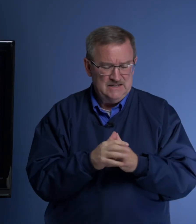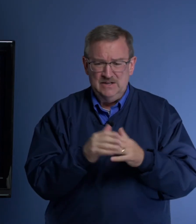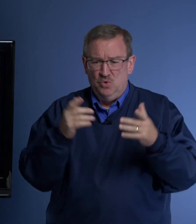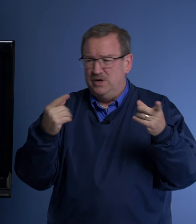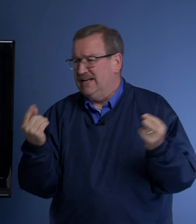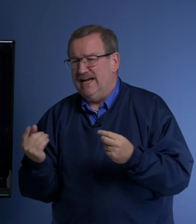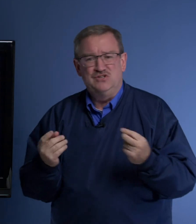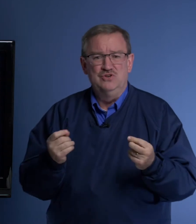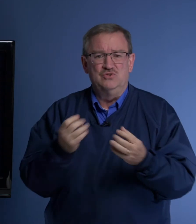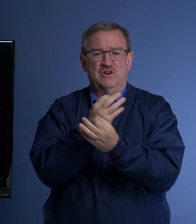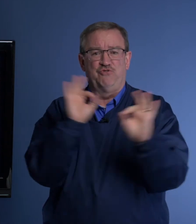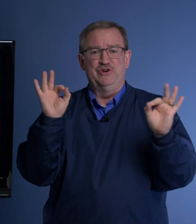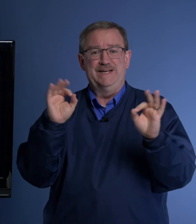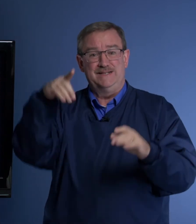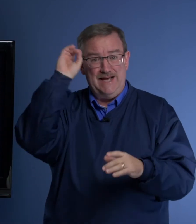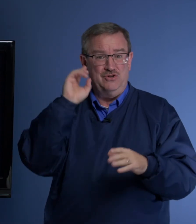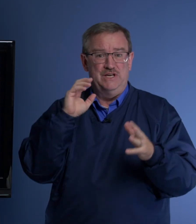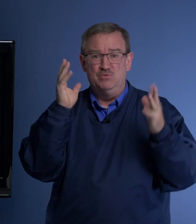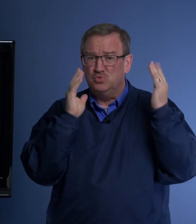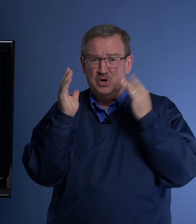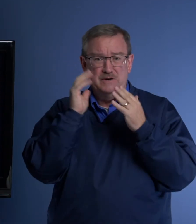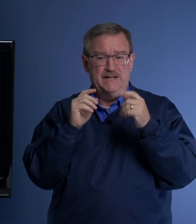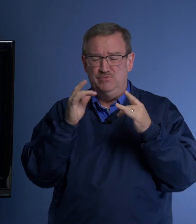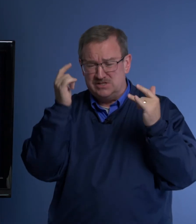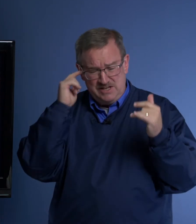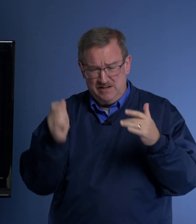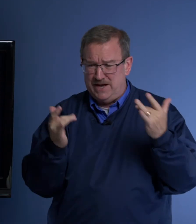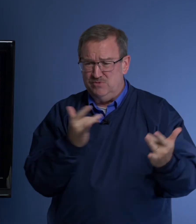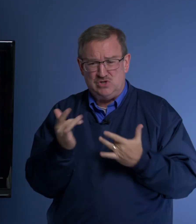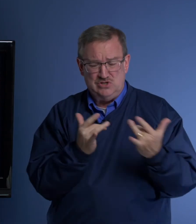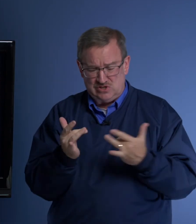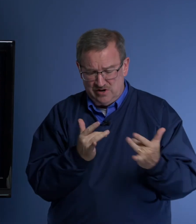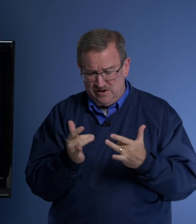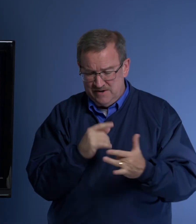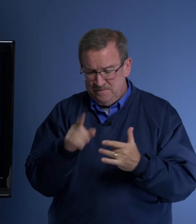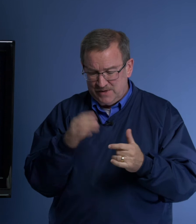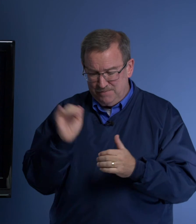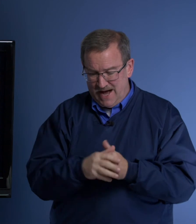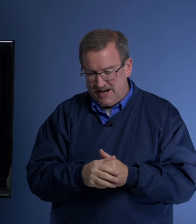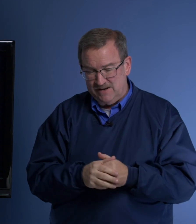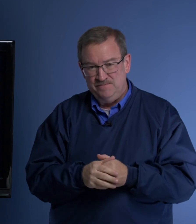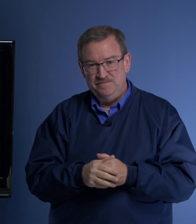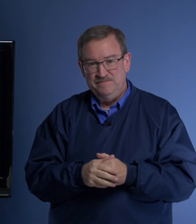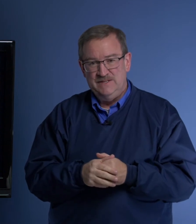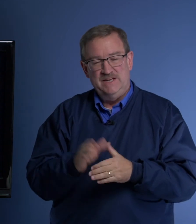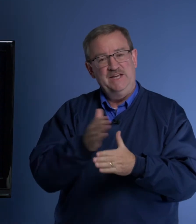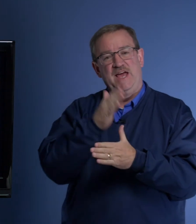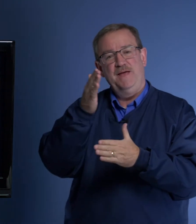What can I do to free Daniel? He was worried. He was thinking about it. was concerned about it. He came